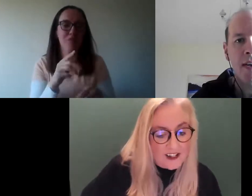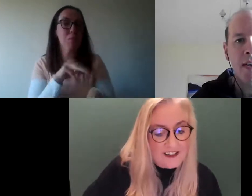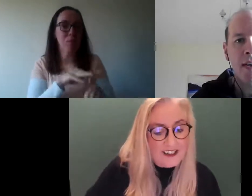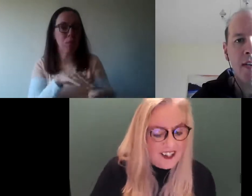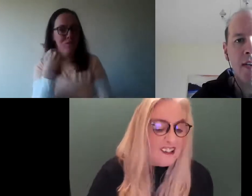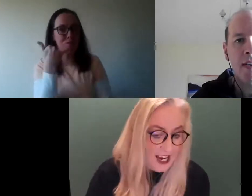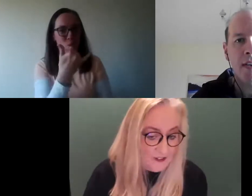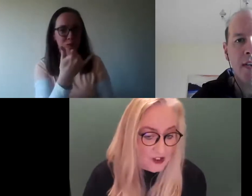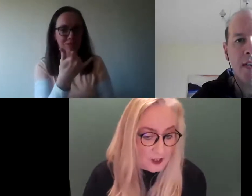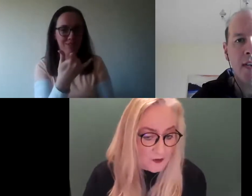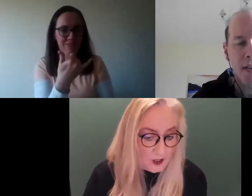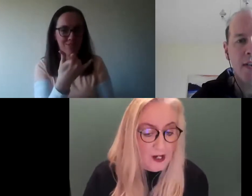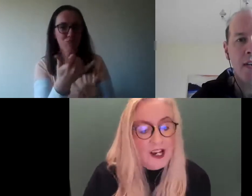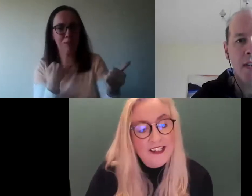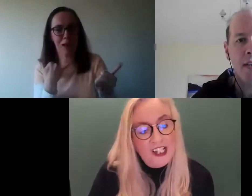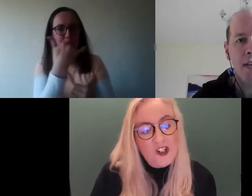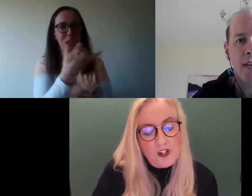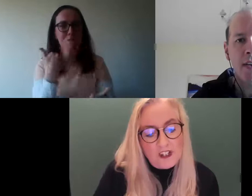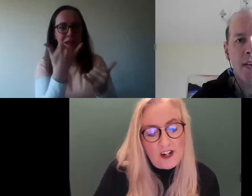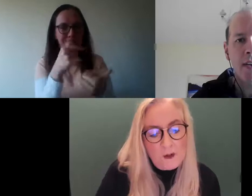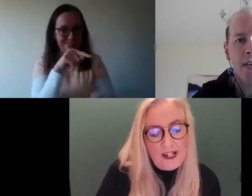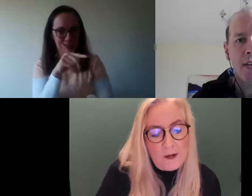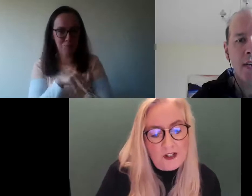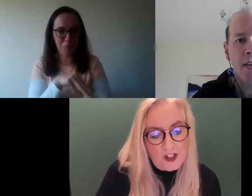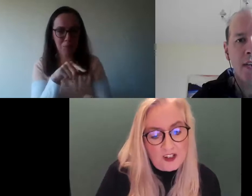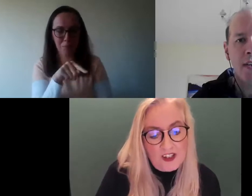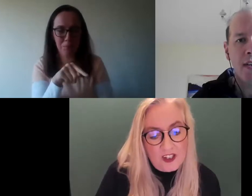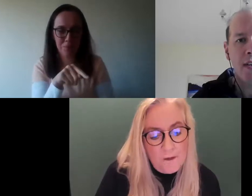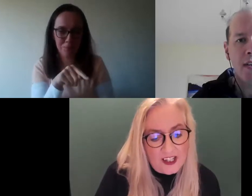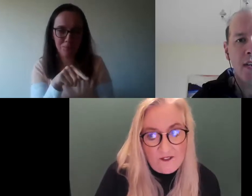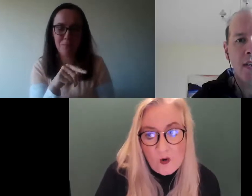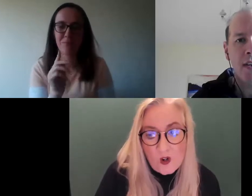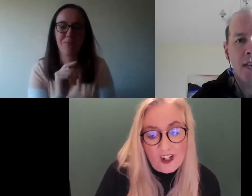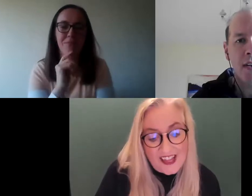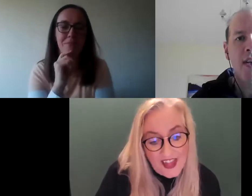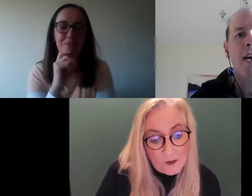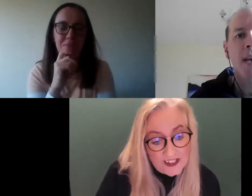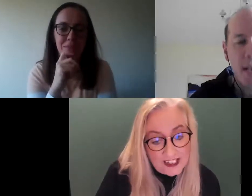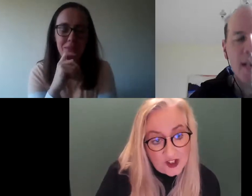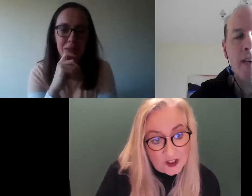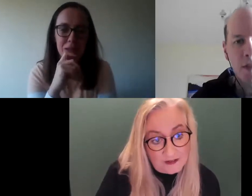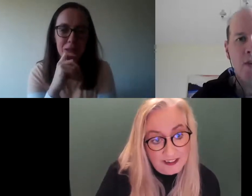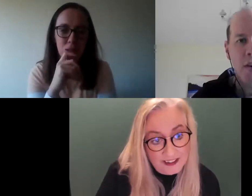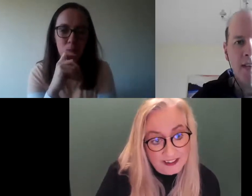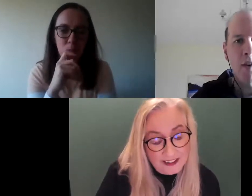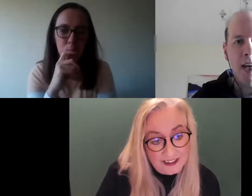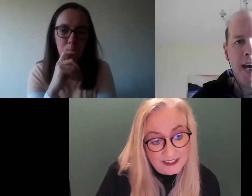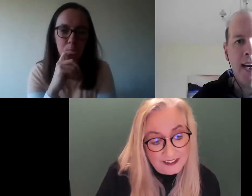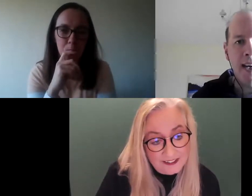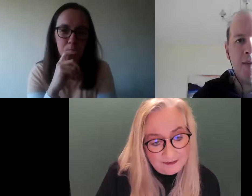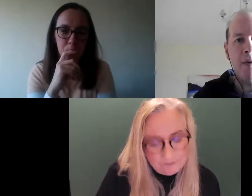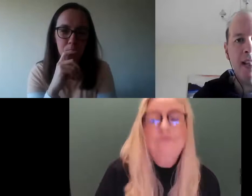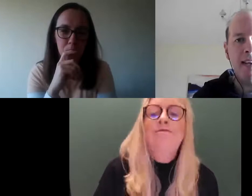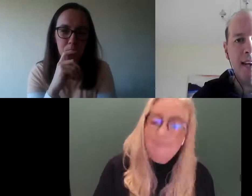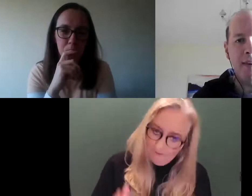preference is not to have an interpreter. The issue was around being able to make the phone call. That was the issue. Right, OK.